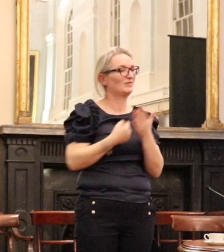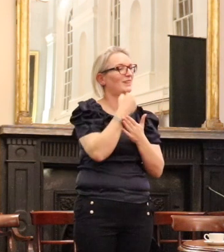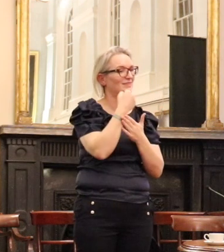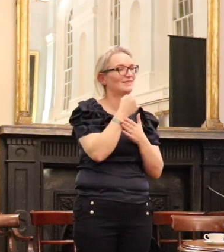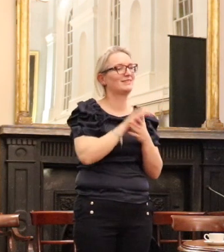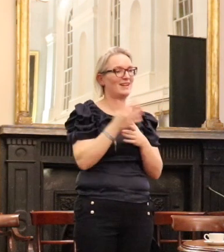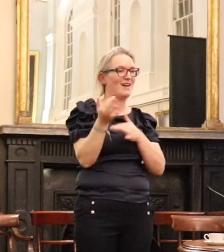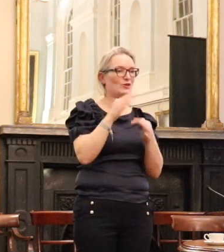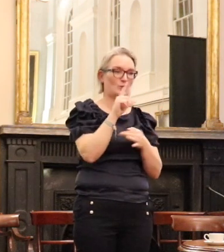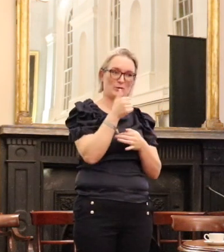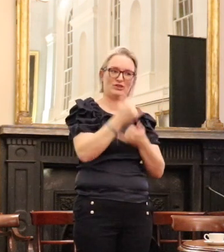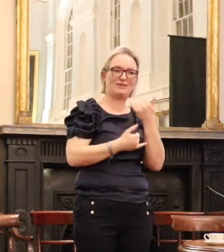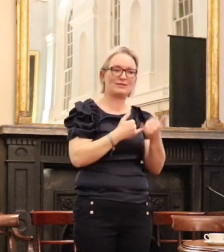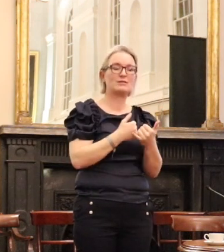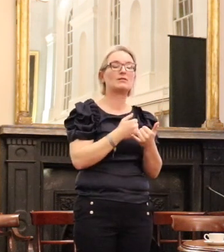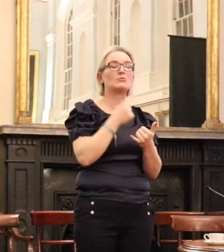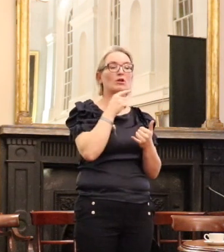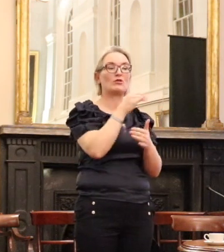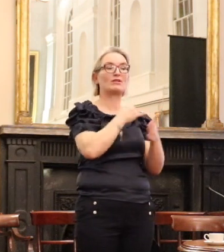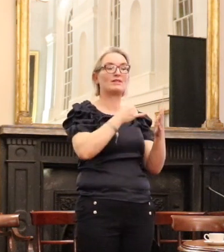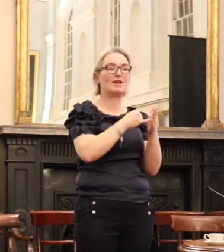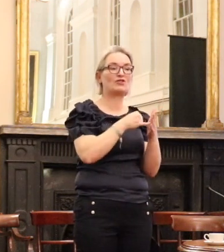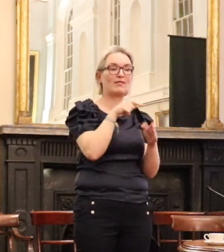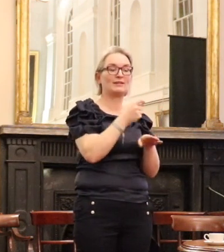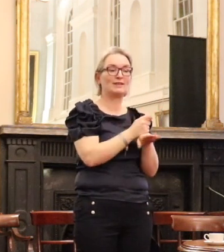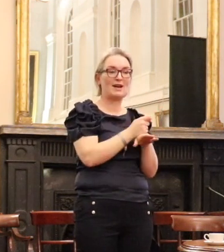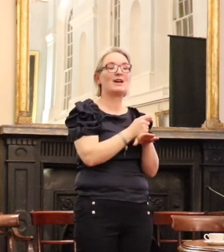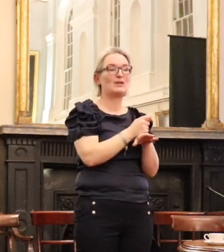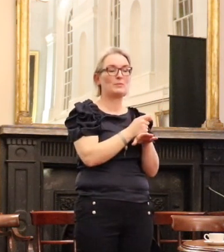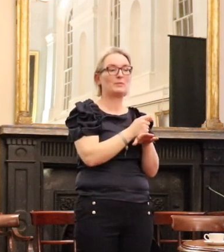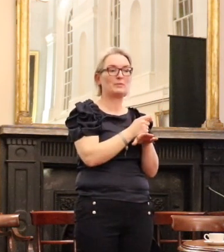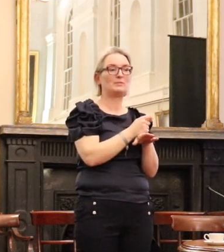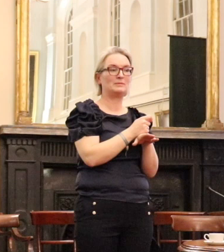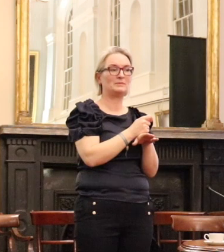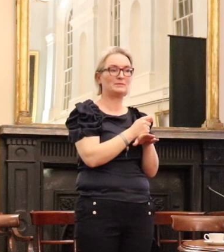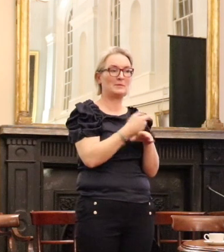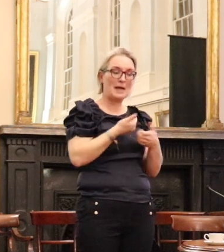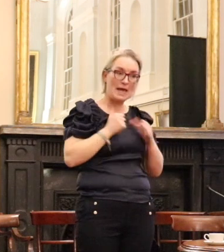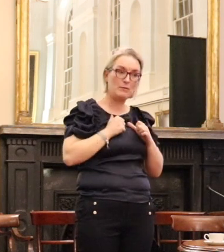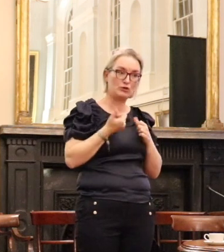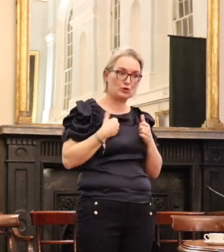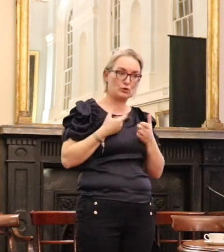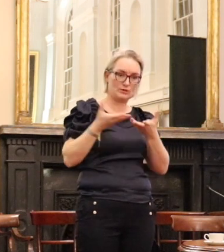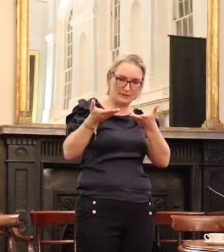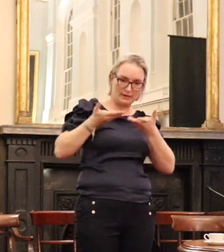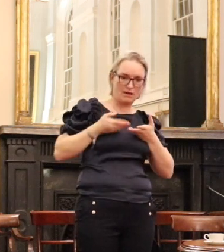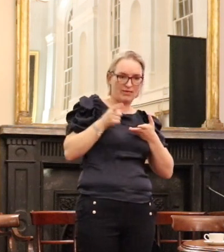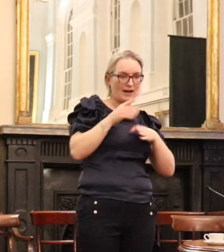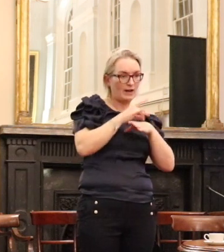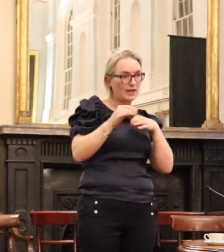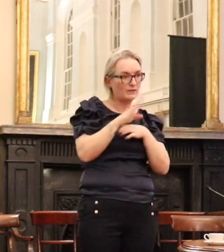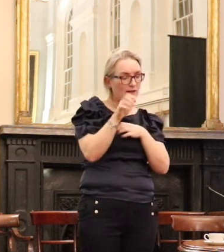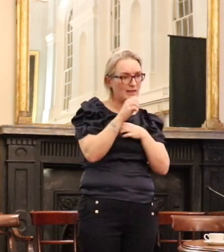the organisation was in a position that, through those decades, to take on a case like that and to